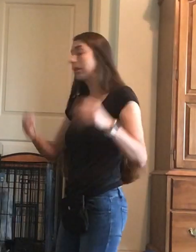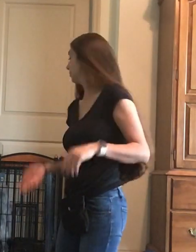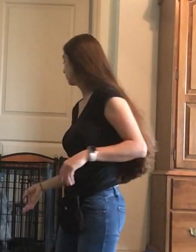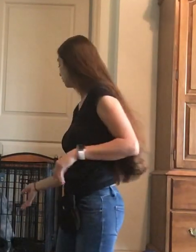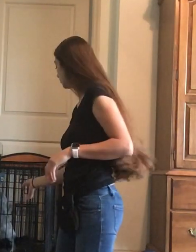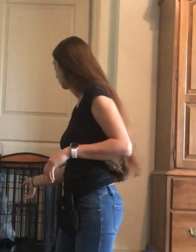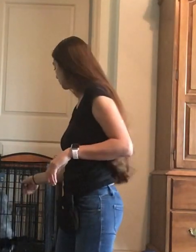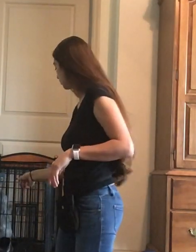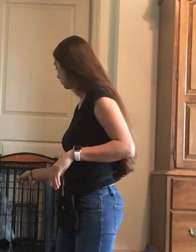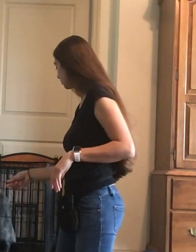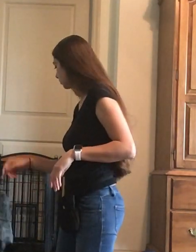I would open it up.